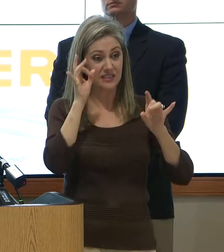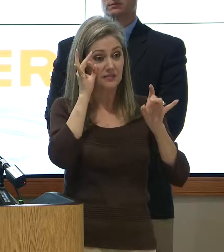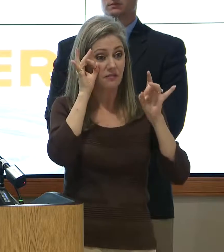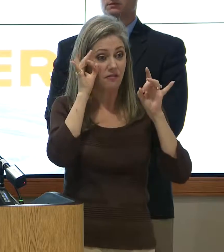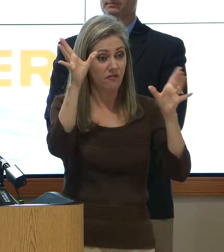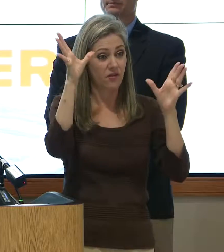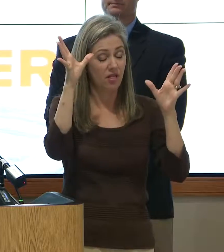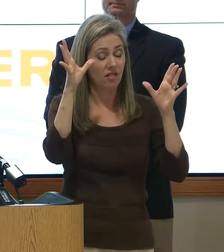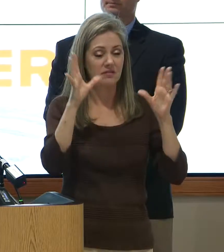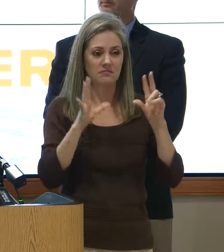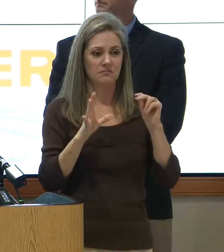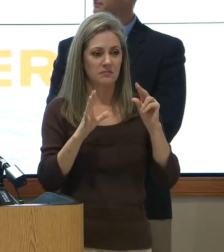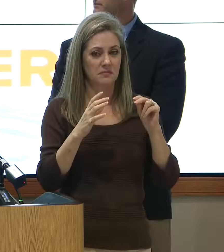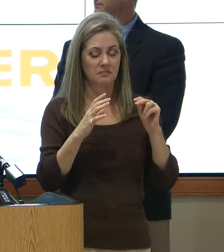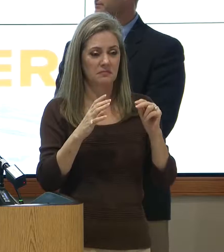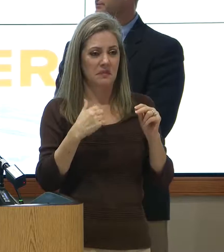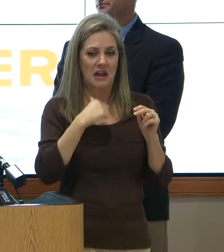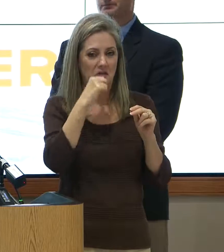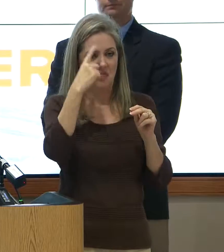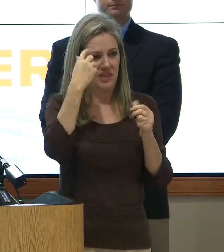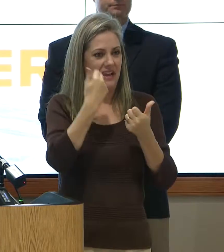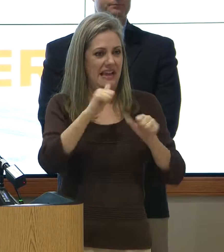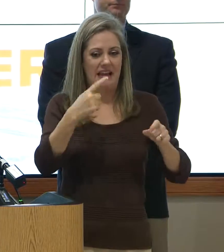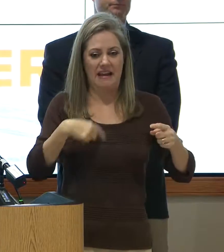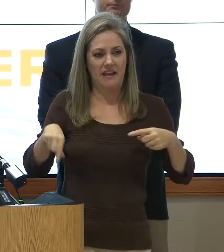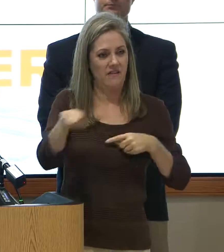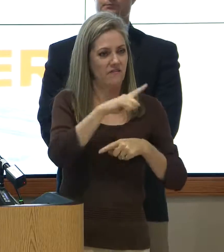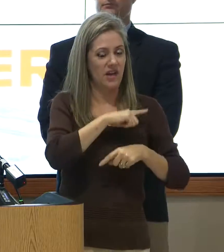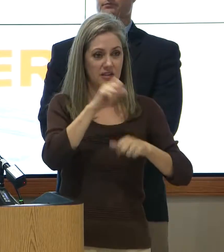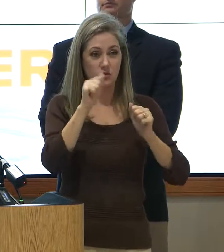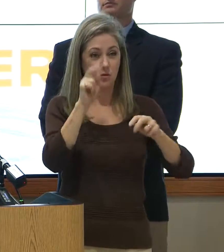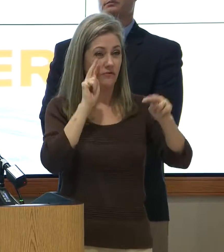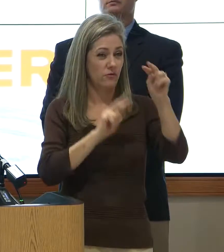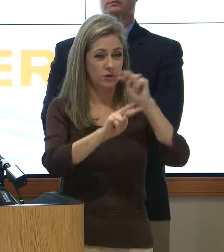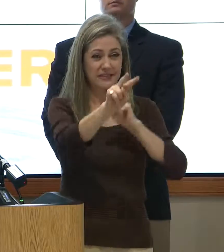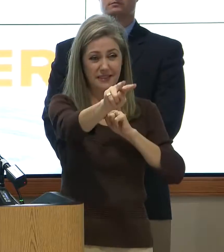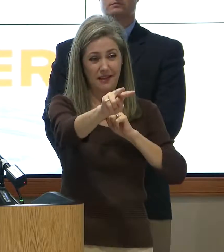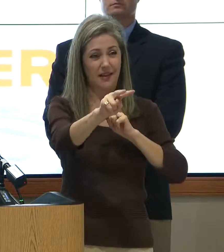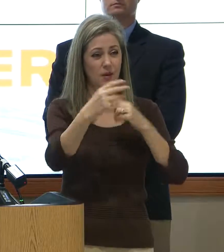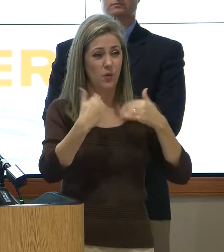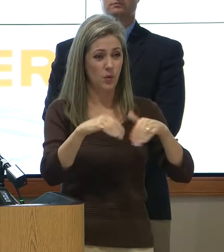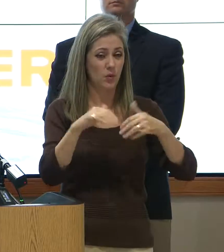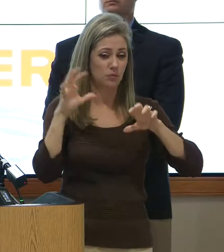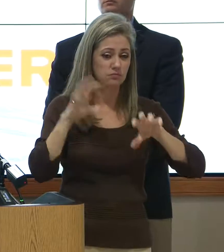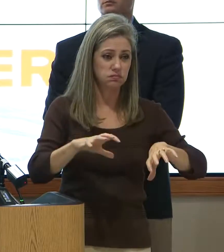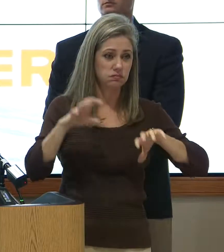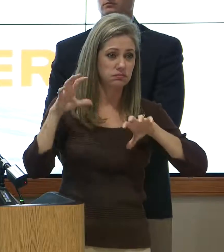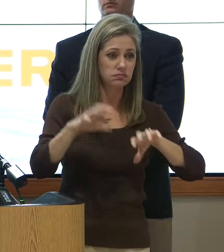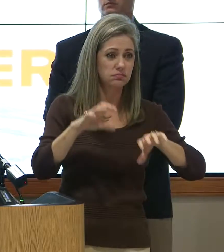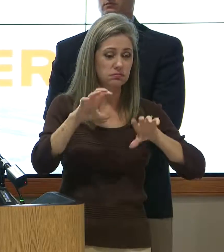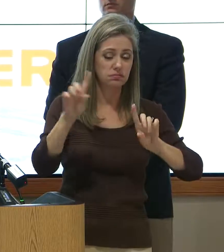us, I'm looking at Jeff, any of us could have foreseen this type of rainfall over